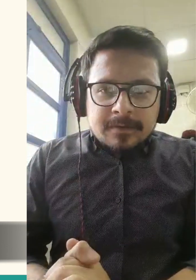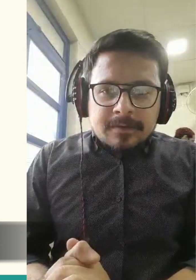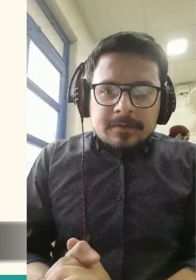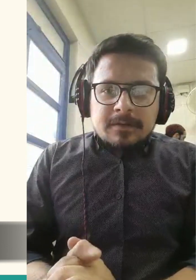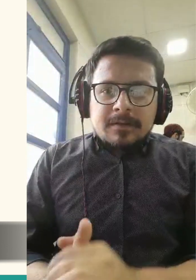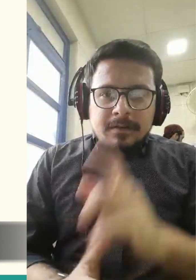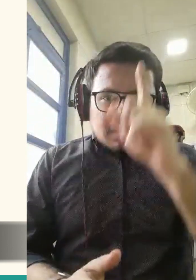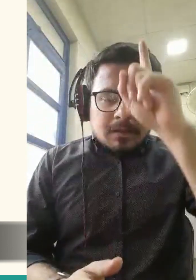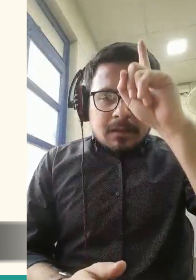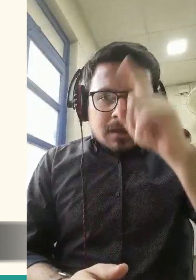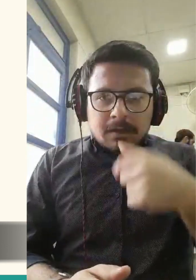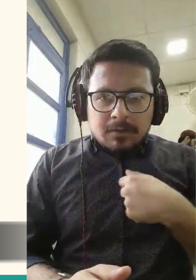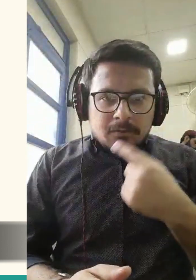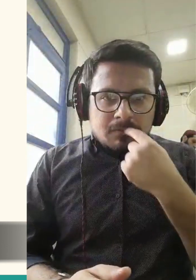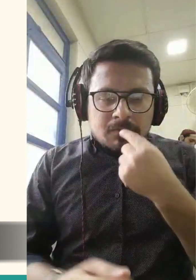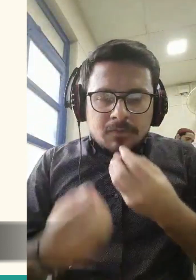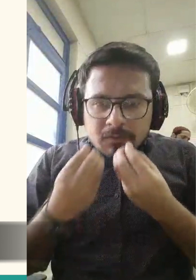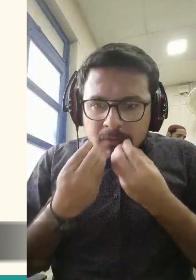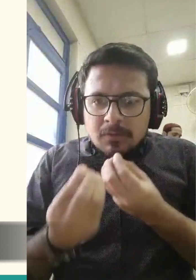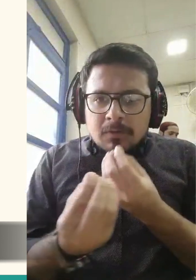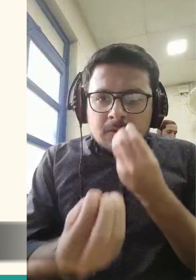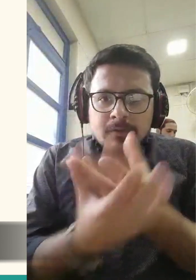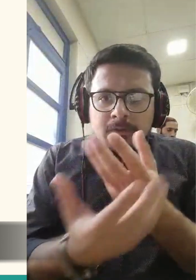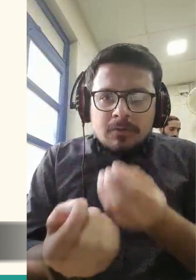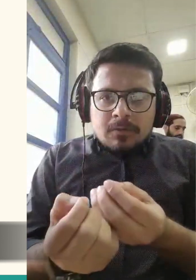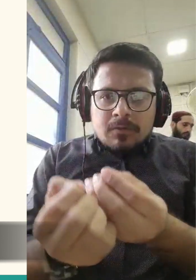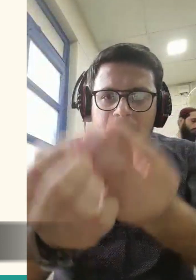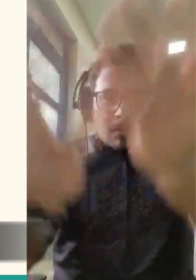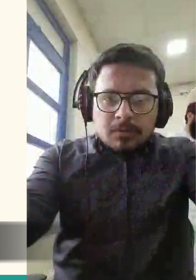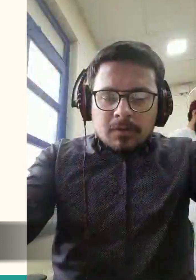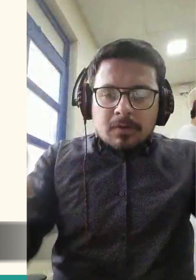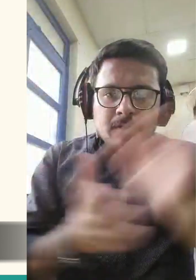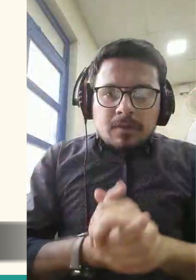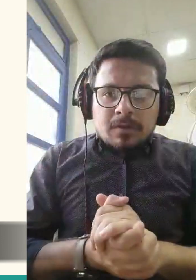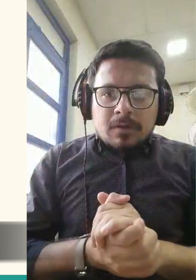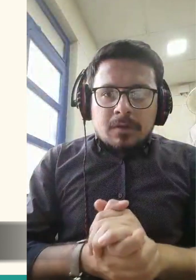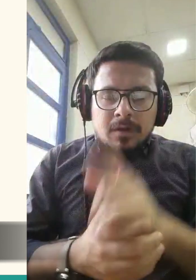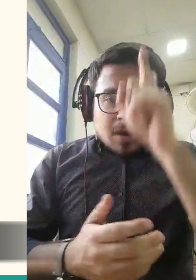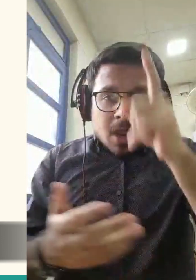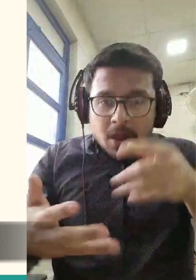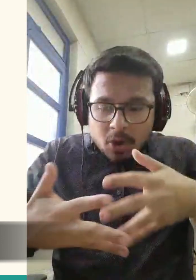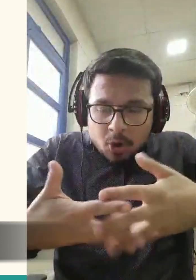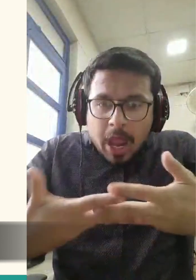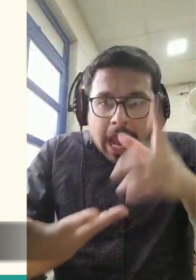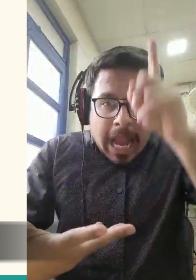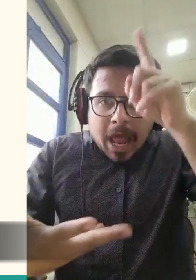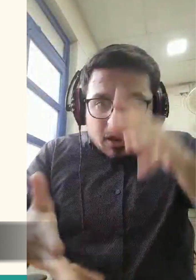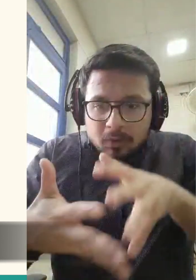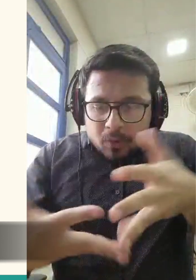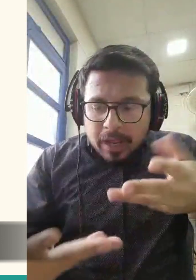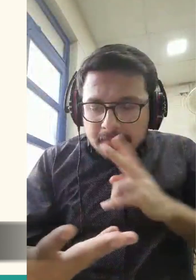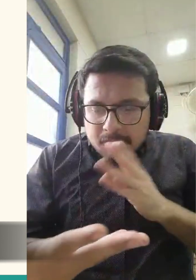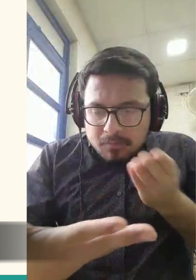The angels immediately sensed danger and questioned Allah's plan.